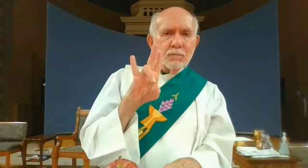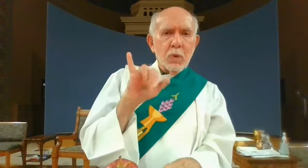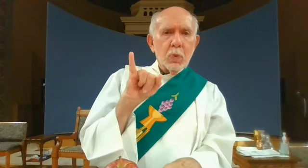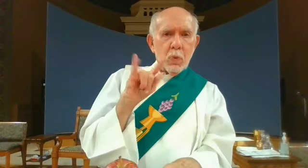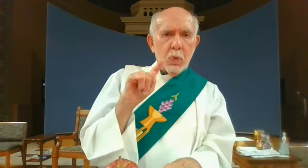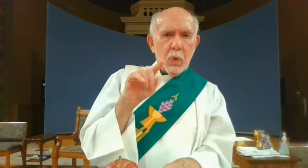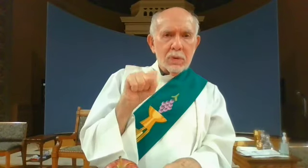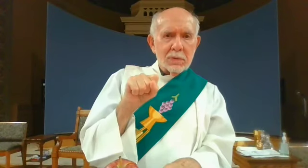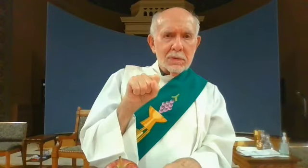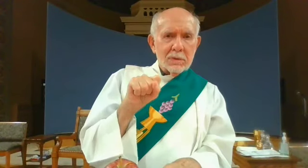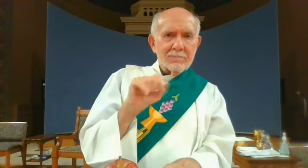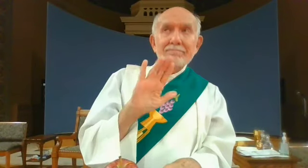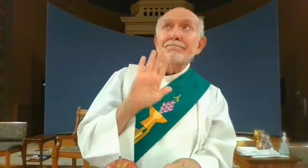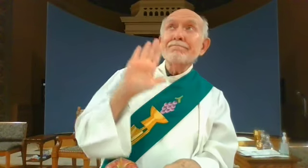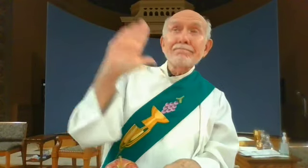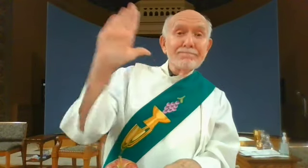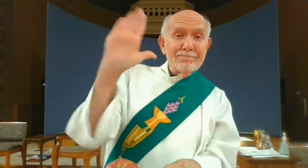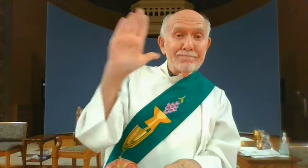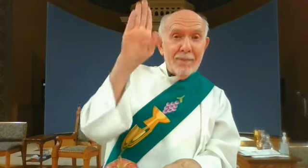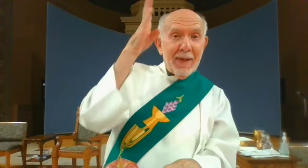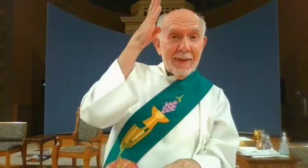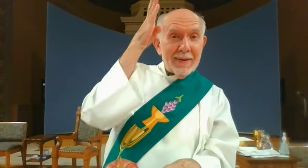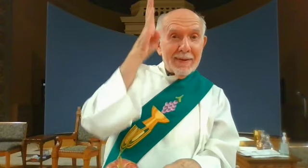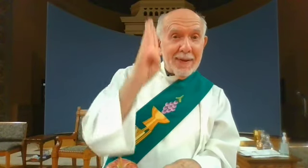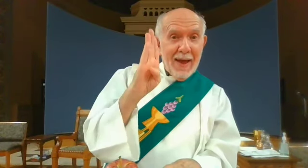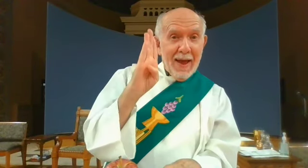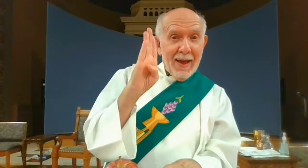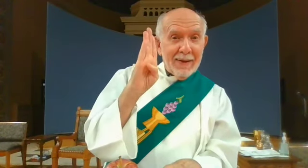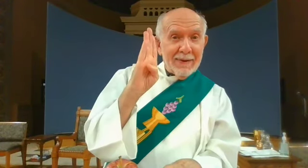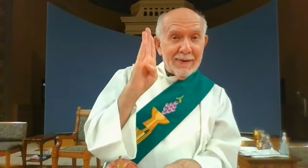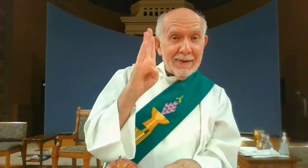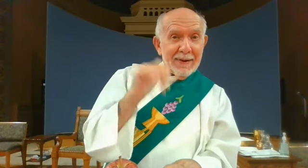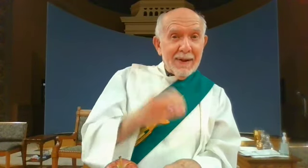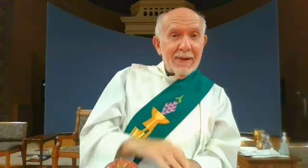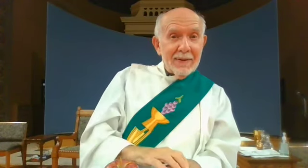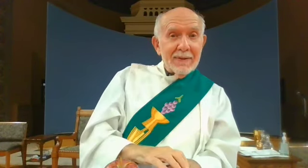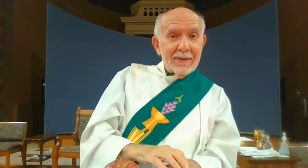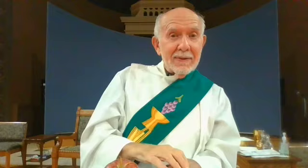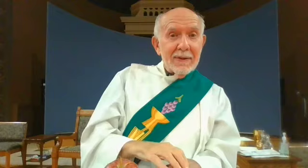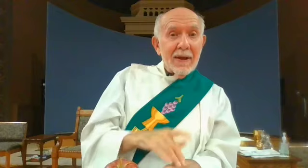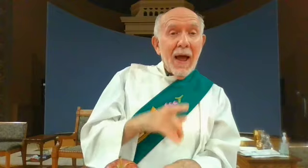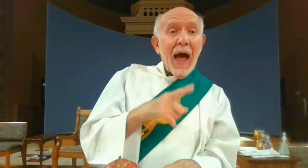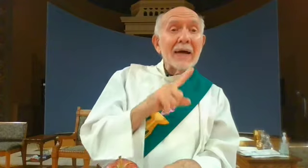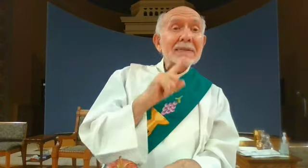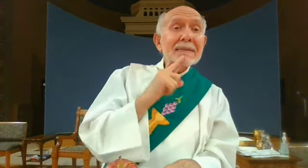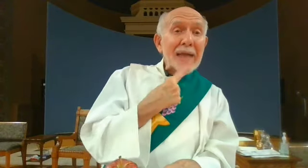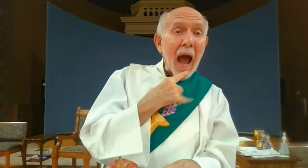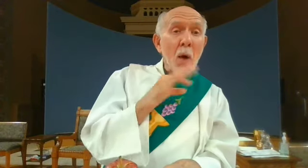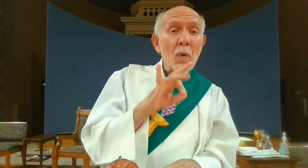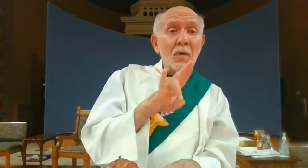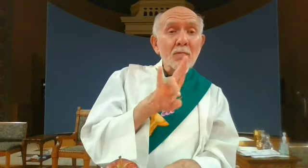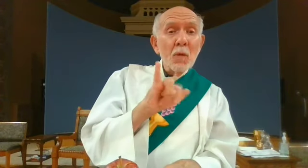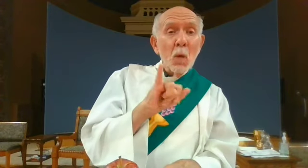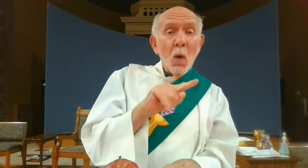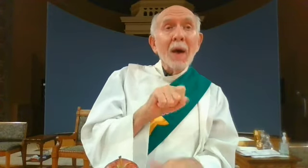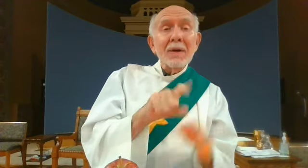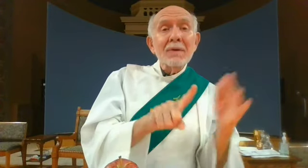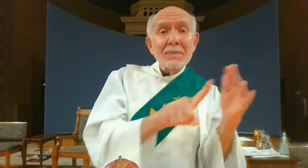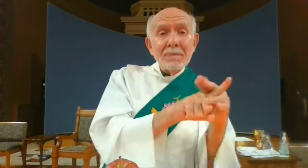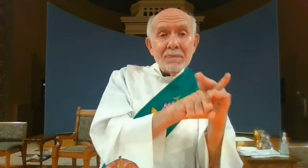that is the good fruits that is what God wants the sour